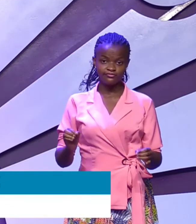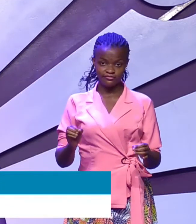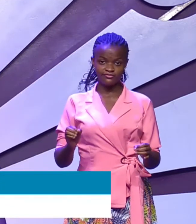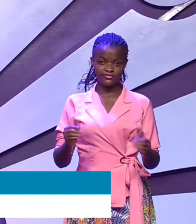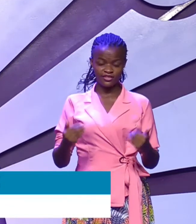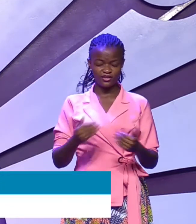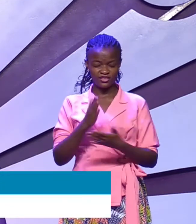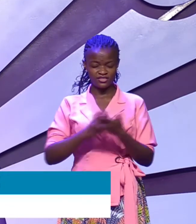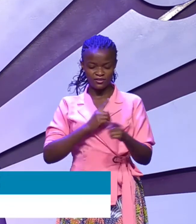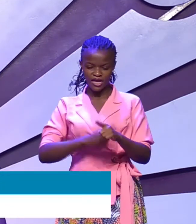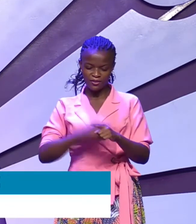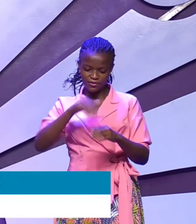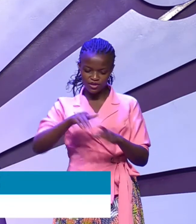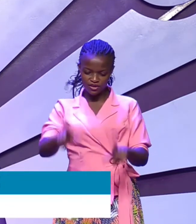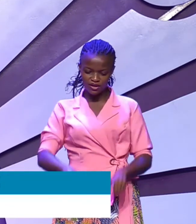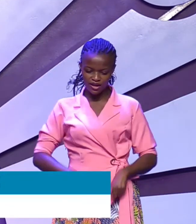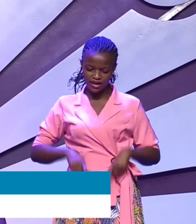There will be a time in your life